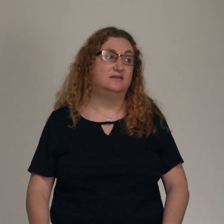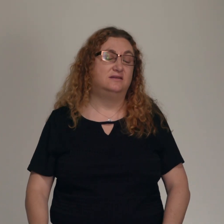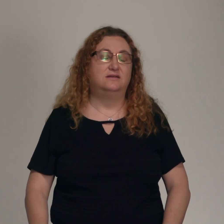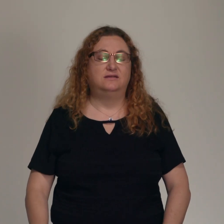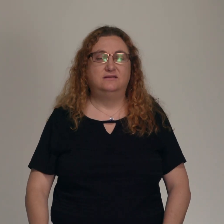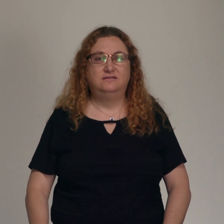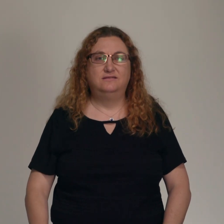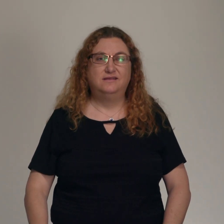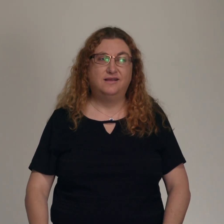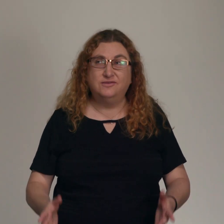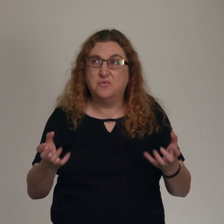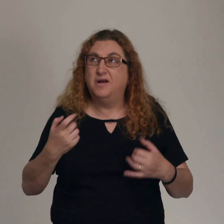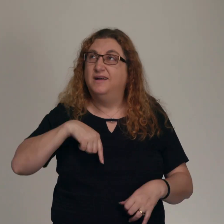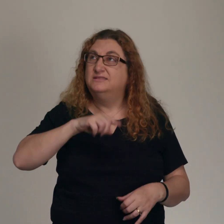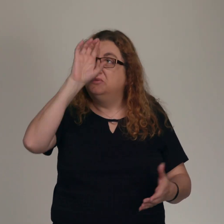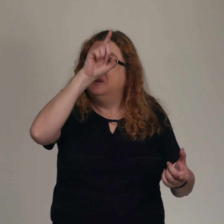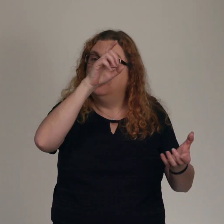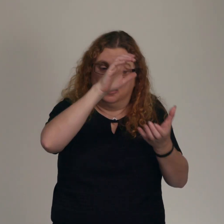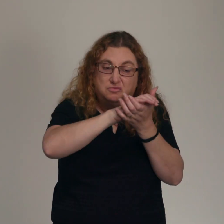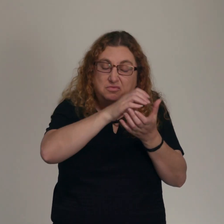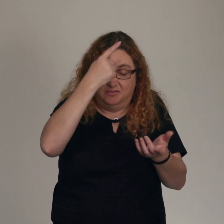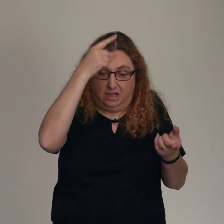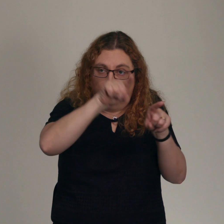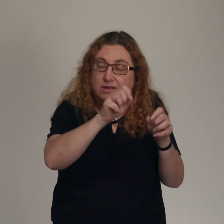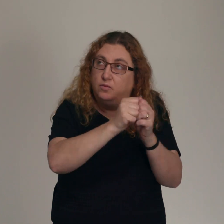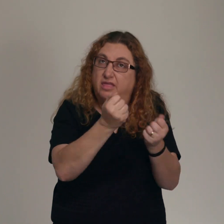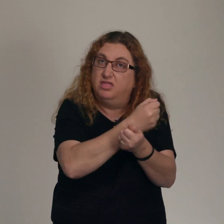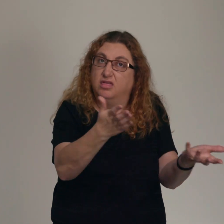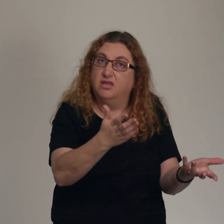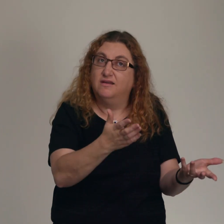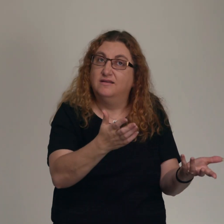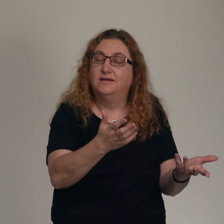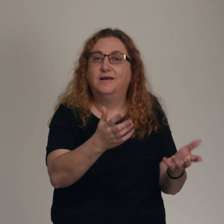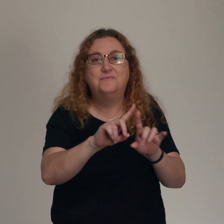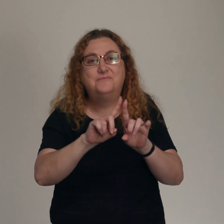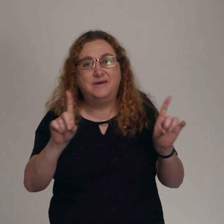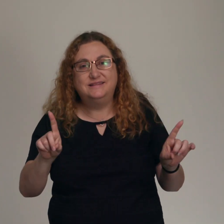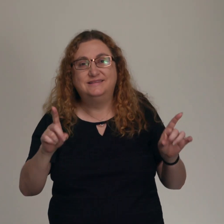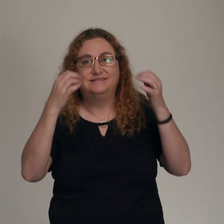this is the reality of our church. We are a church filled with Iodia and Syntyche.